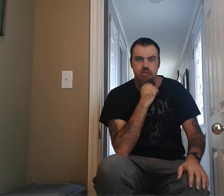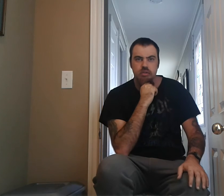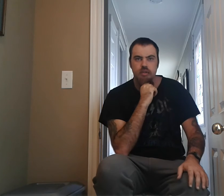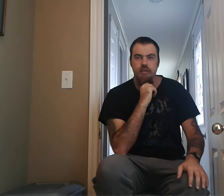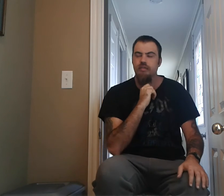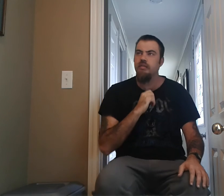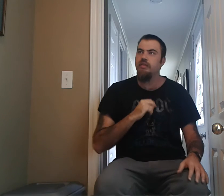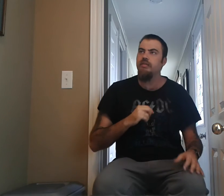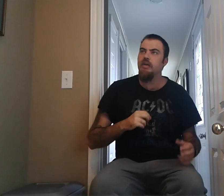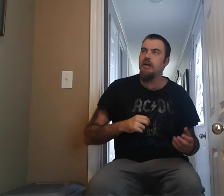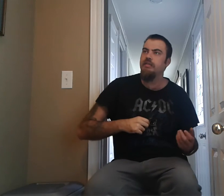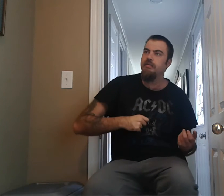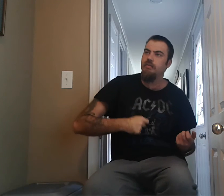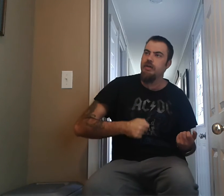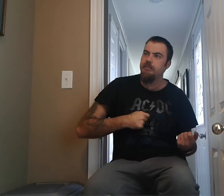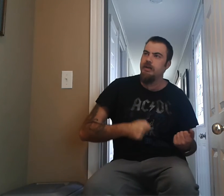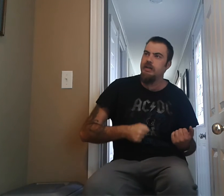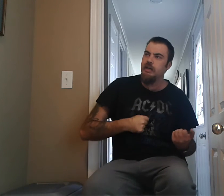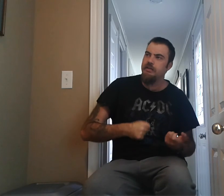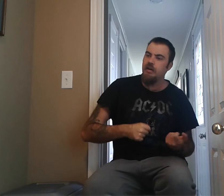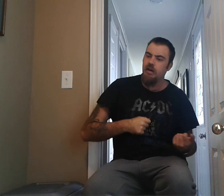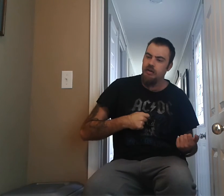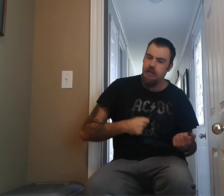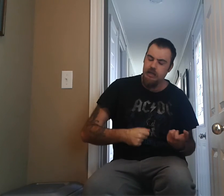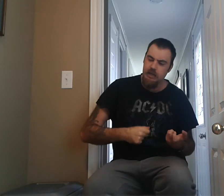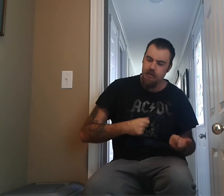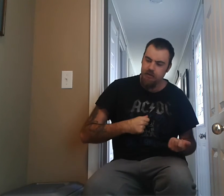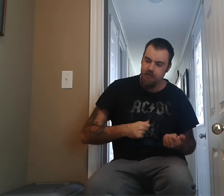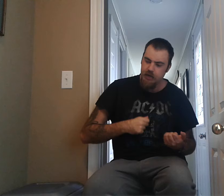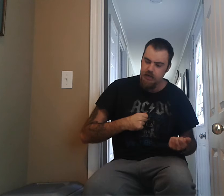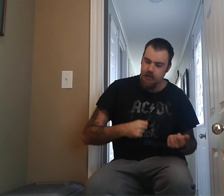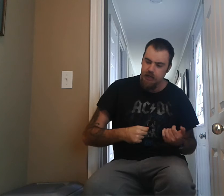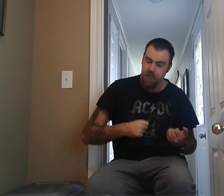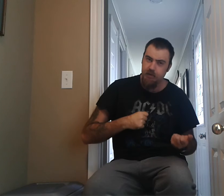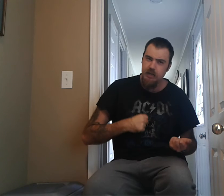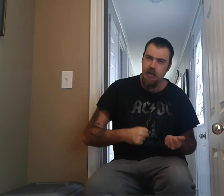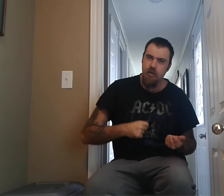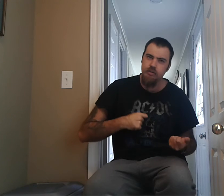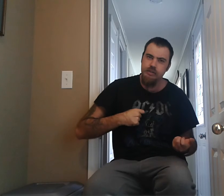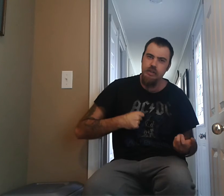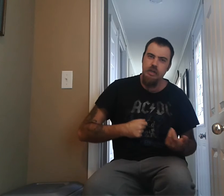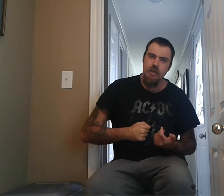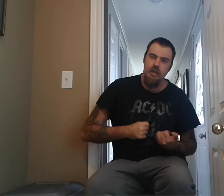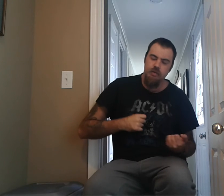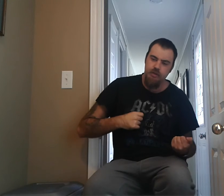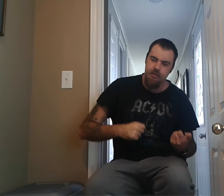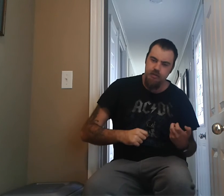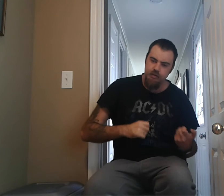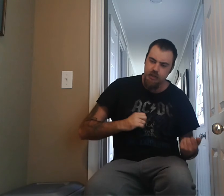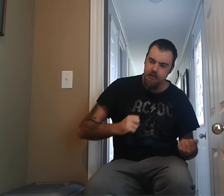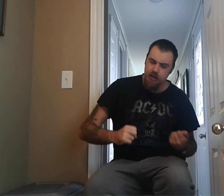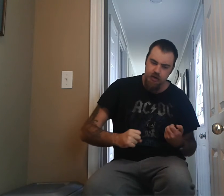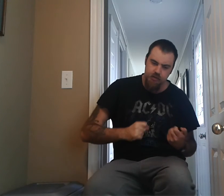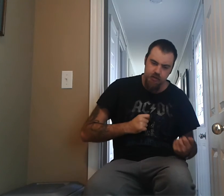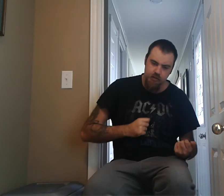so the sound of it, when he's playing the guitar, you can hear it fading in and fading out, when he's doing the guitar soloing.